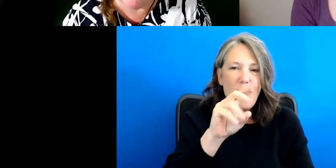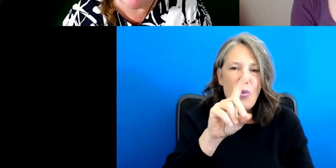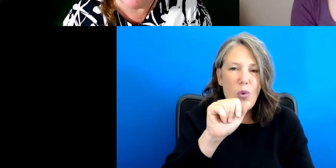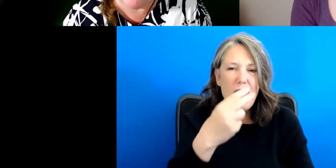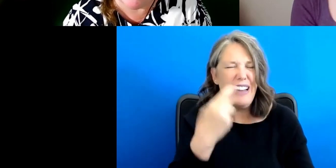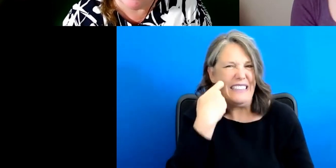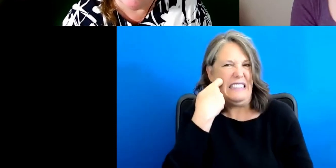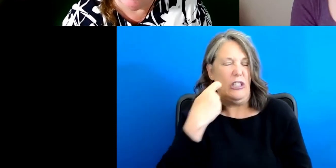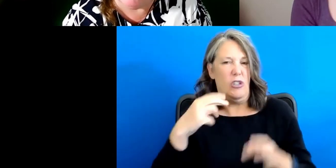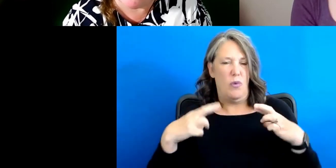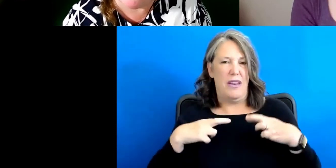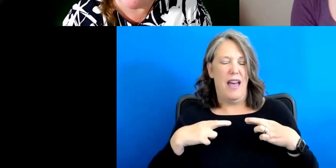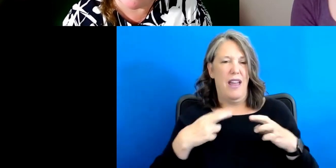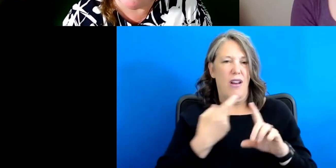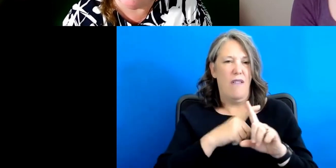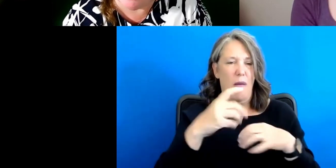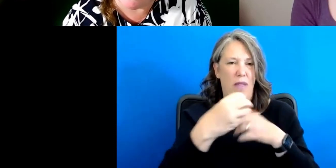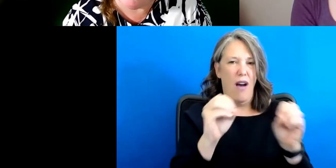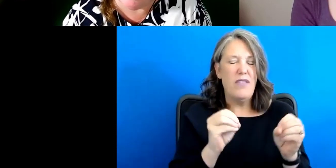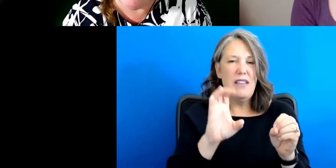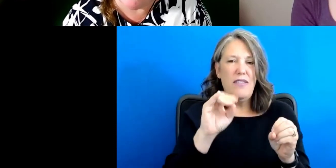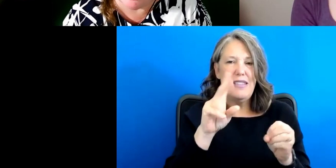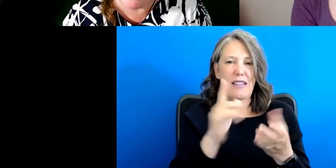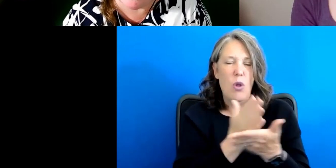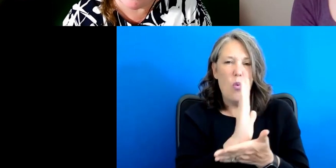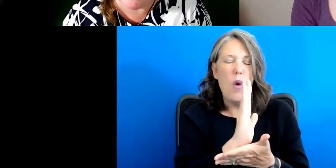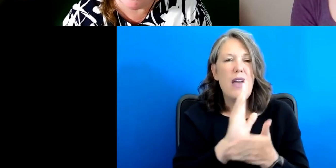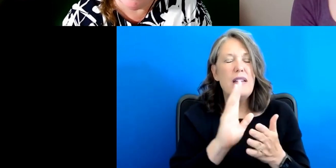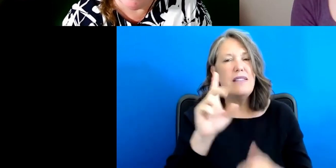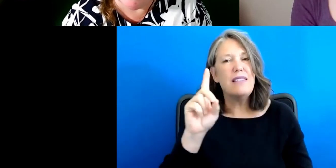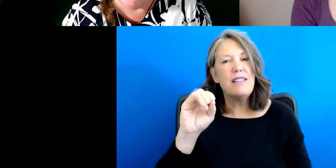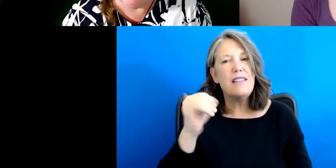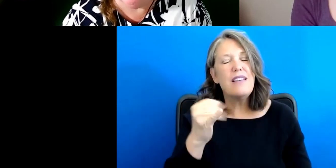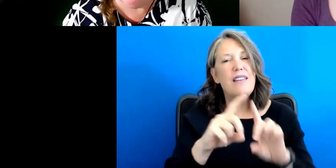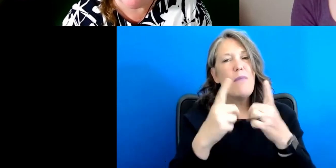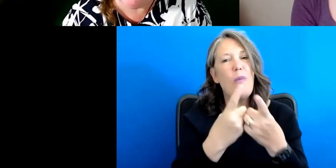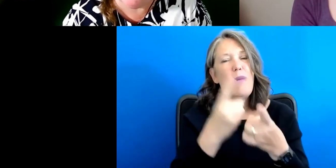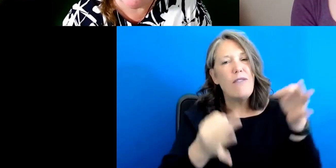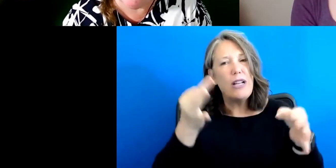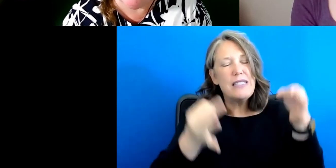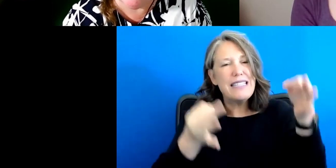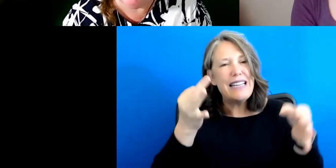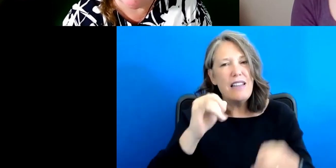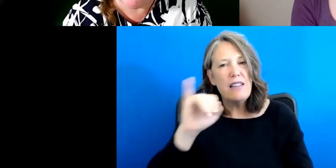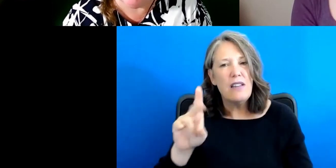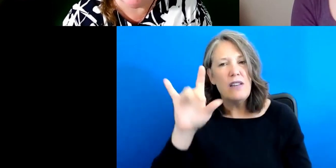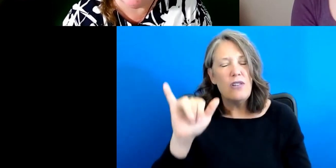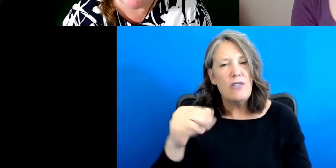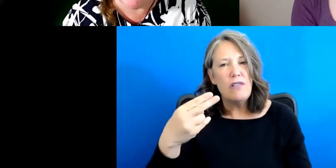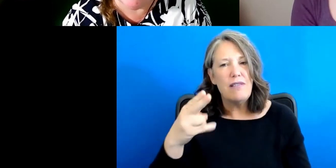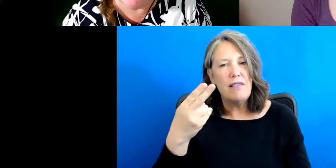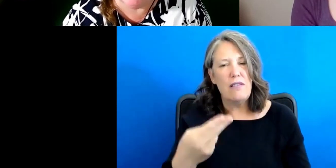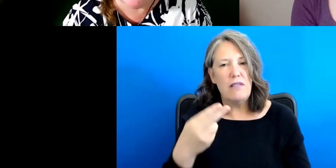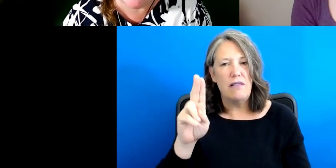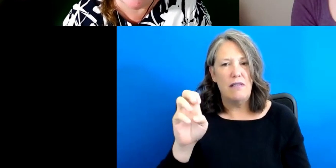retired from the Office of Civil Rights, Department of Justice. Um, Judy Heumann, everybody knows